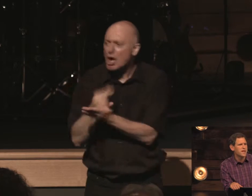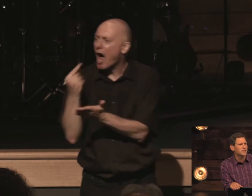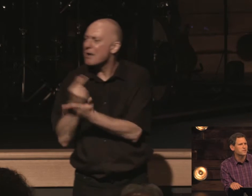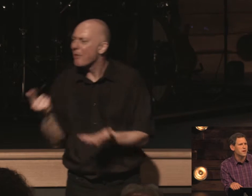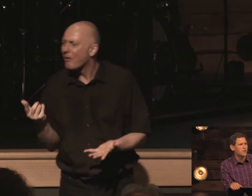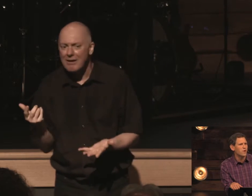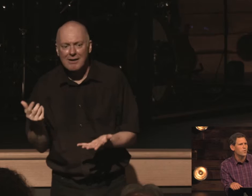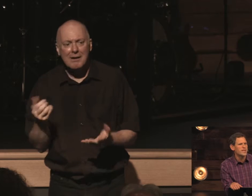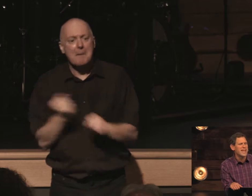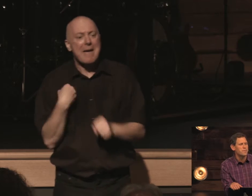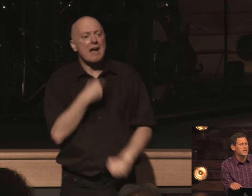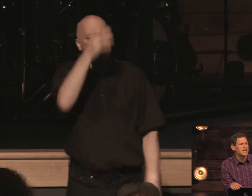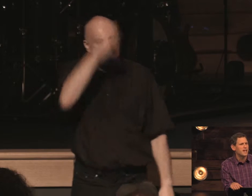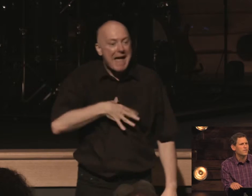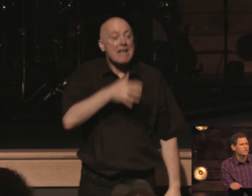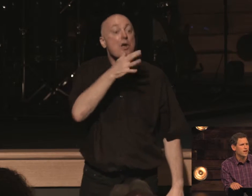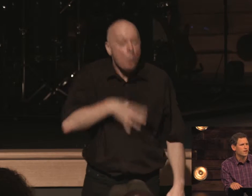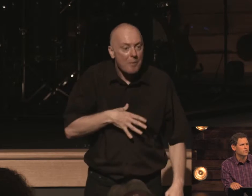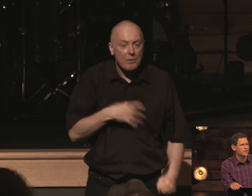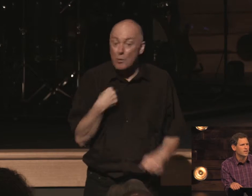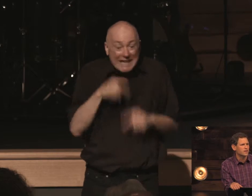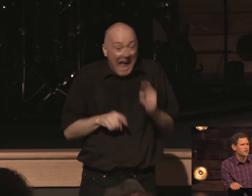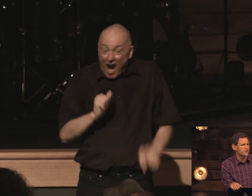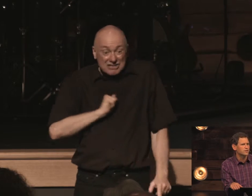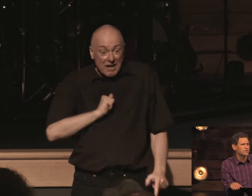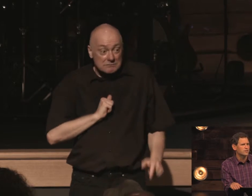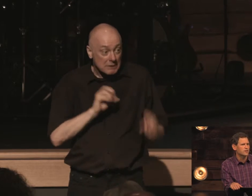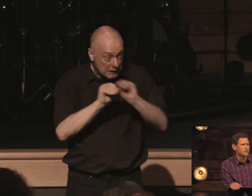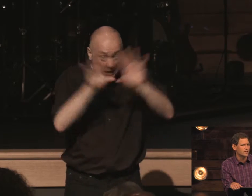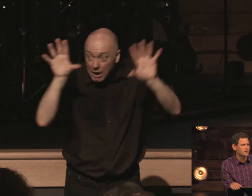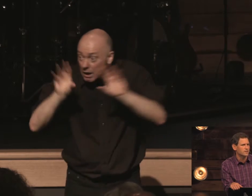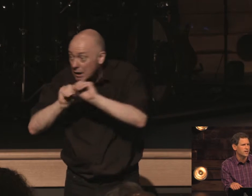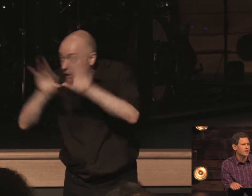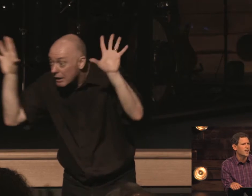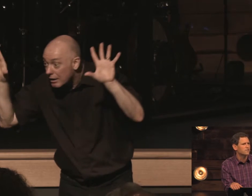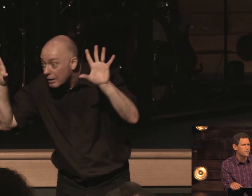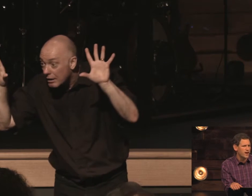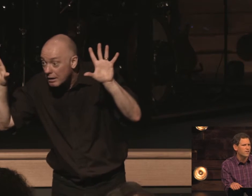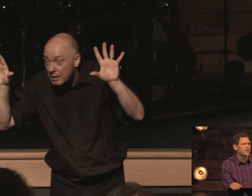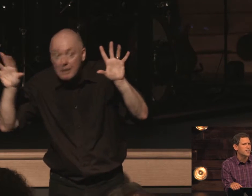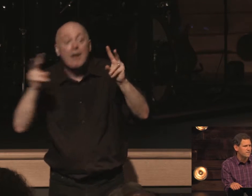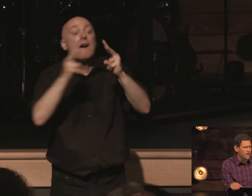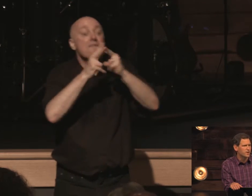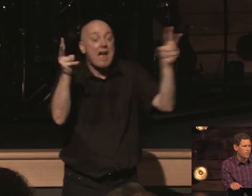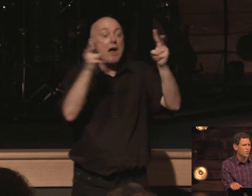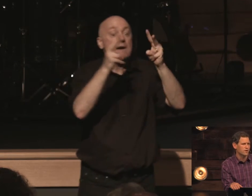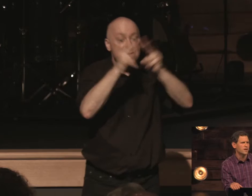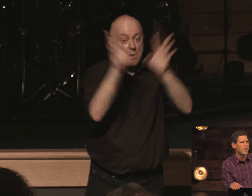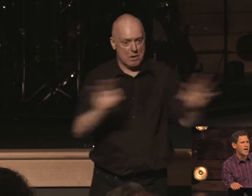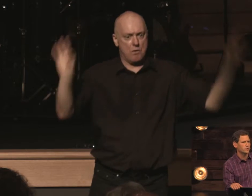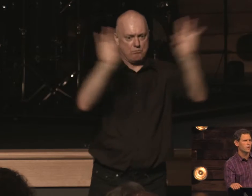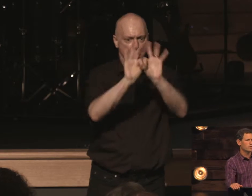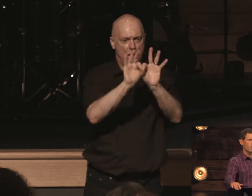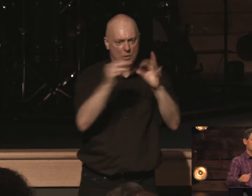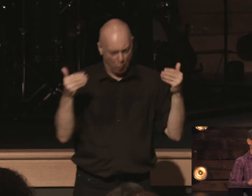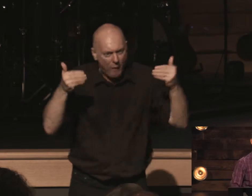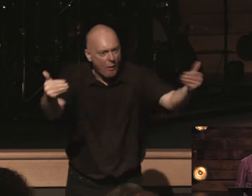make us the men and women we can't be in and of ourselves is that clear church is that clear today that's very very important as we go forward we're not